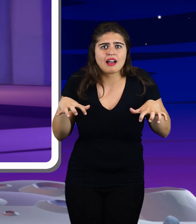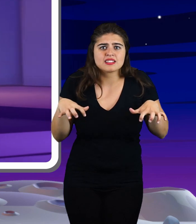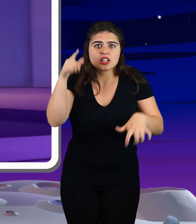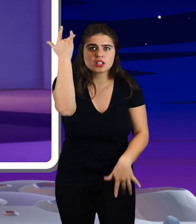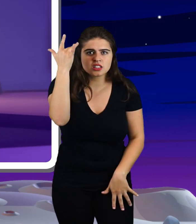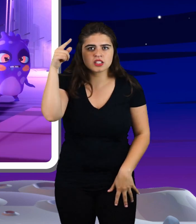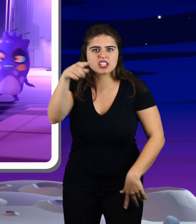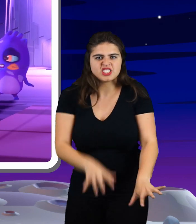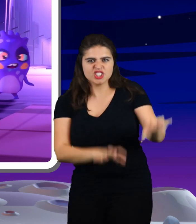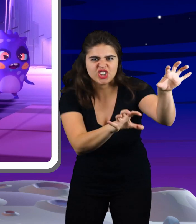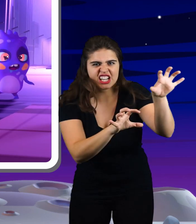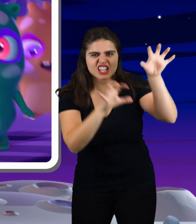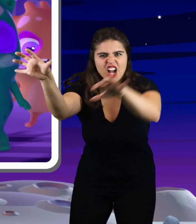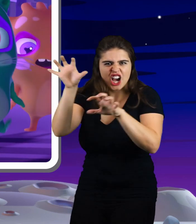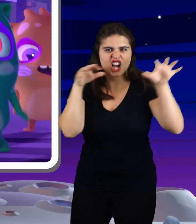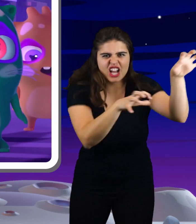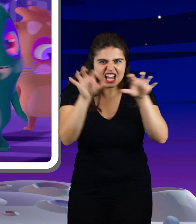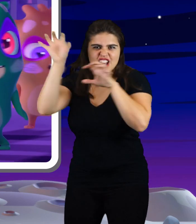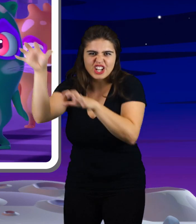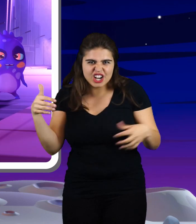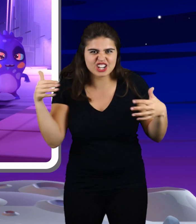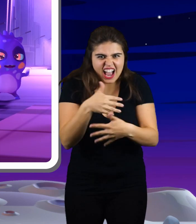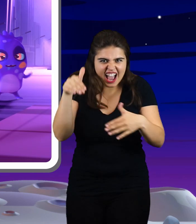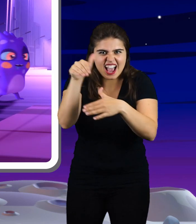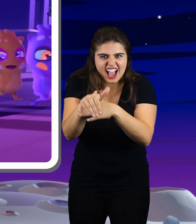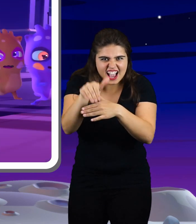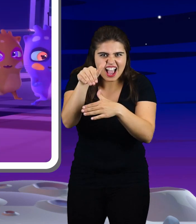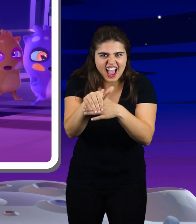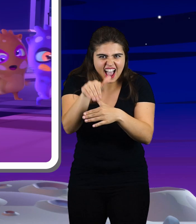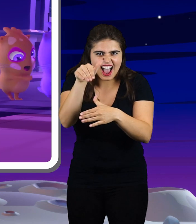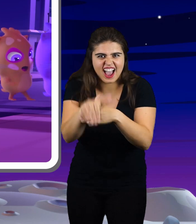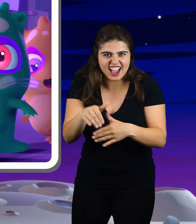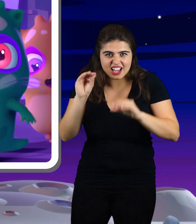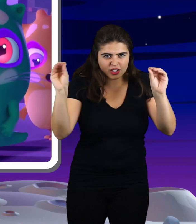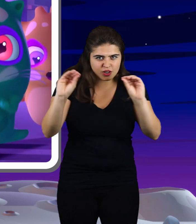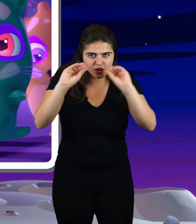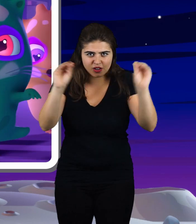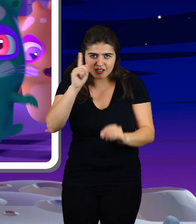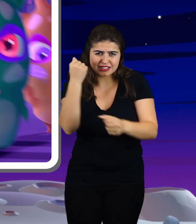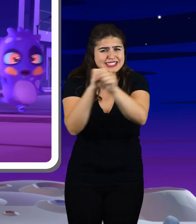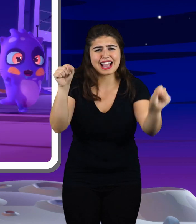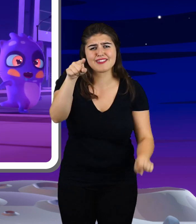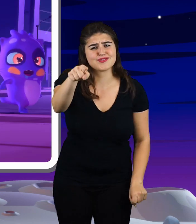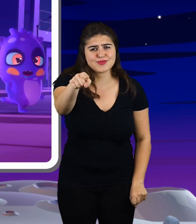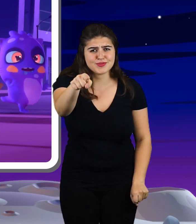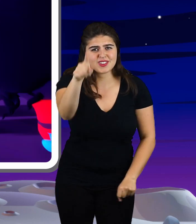Cause this is thriller, thriller night And no one's gonna save you from the beast